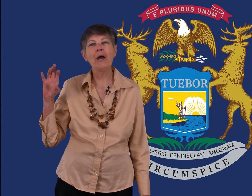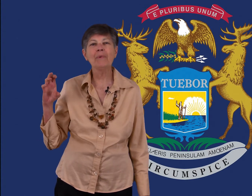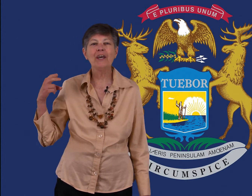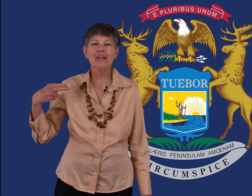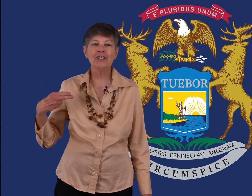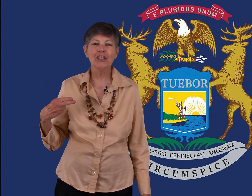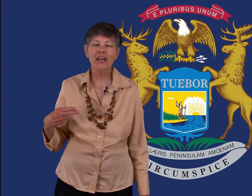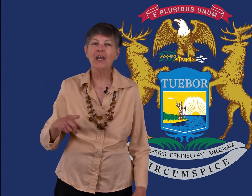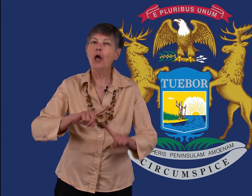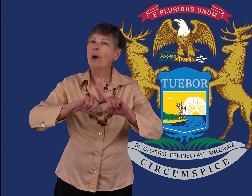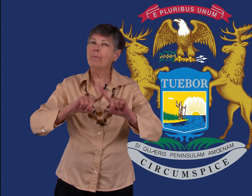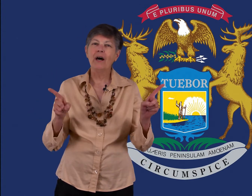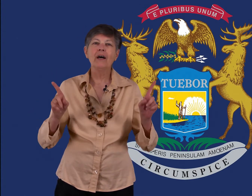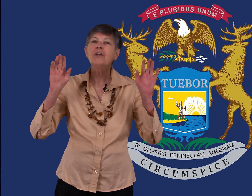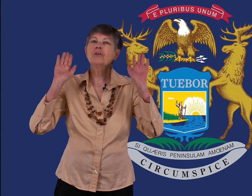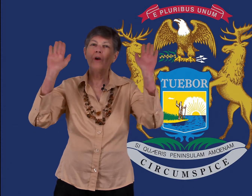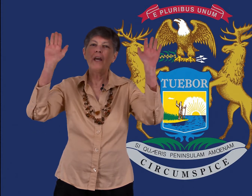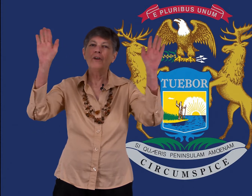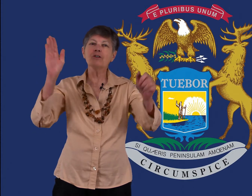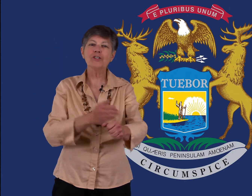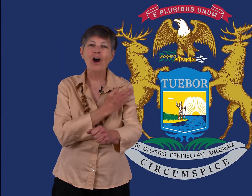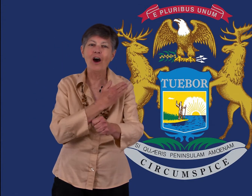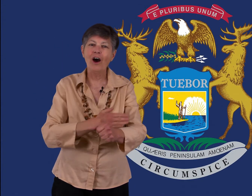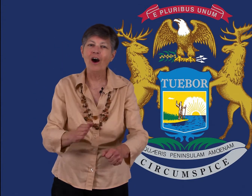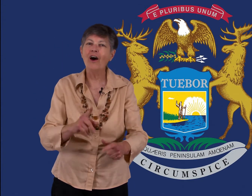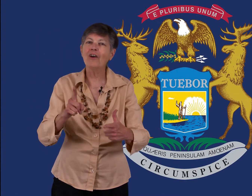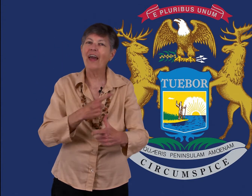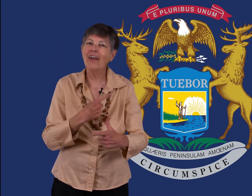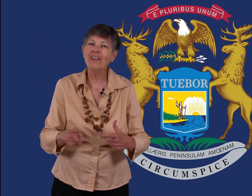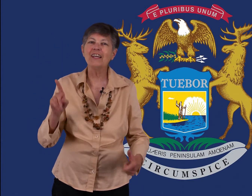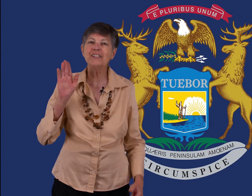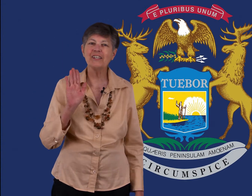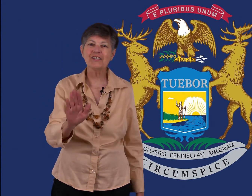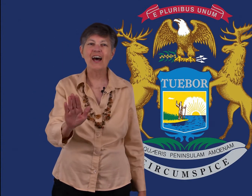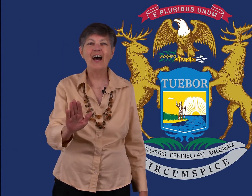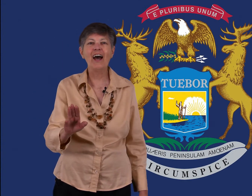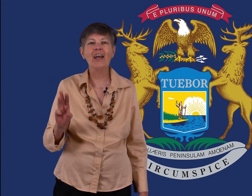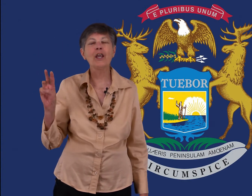my Michigan, what greater song than this is mind.